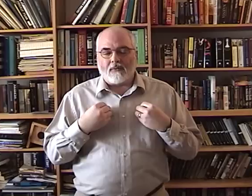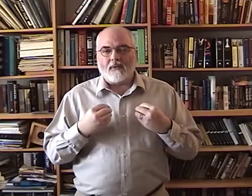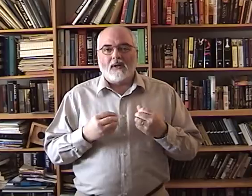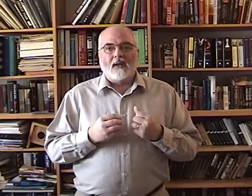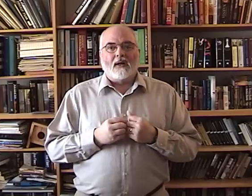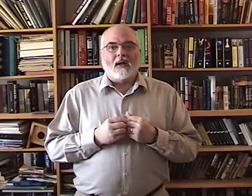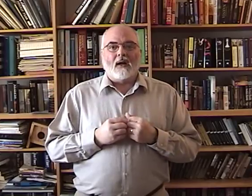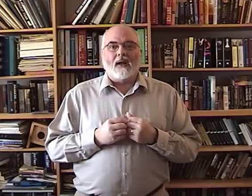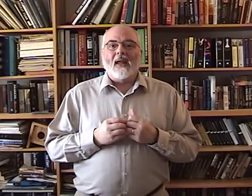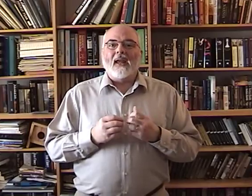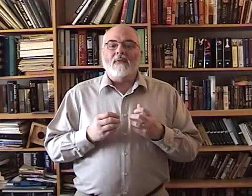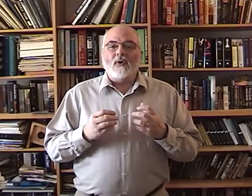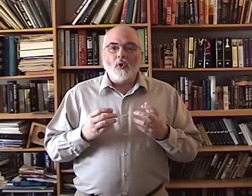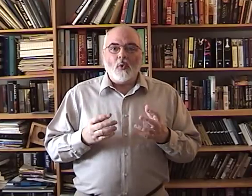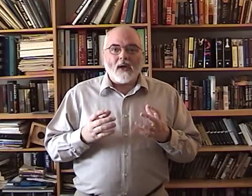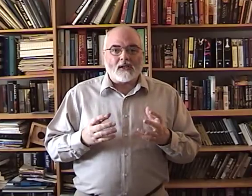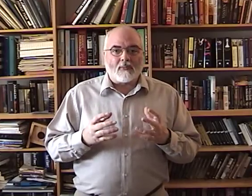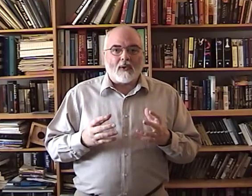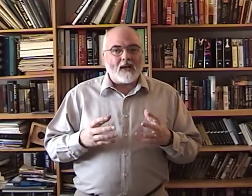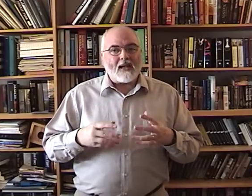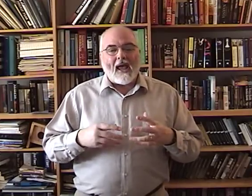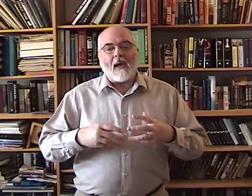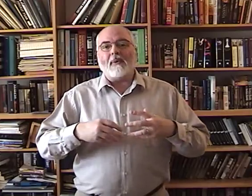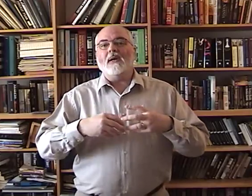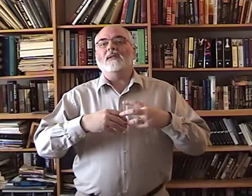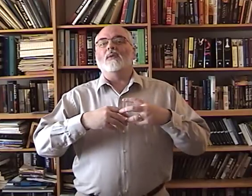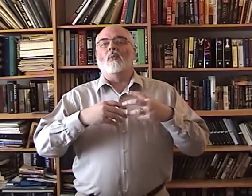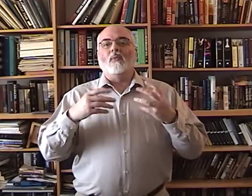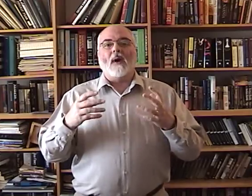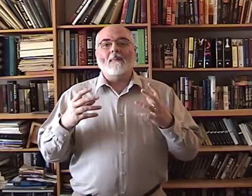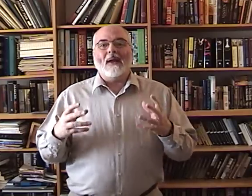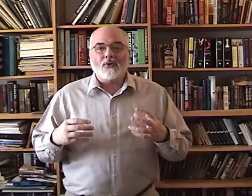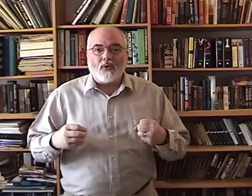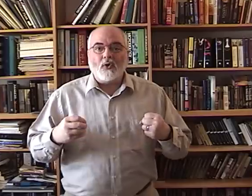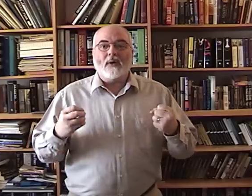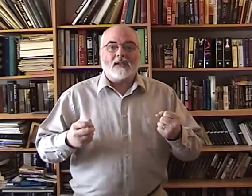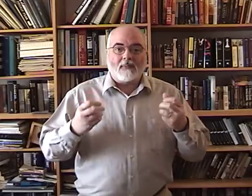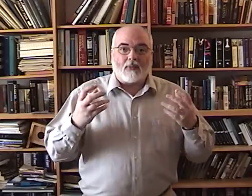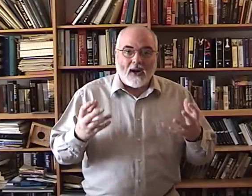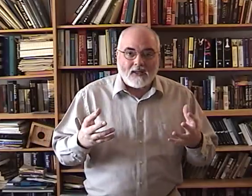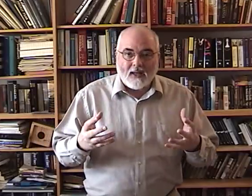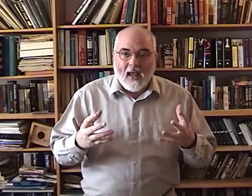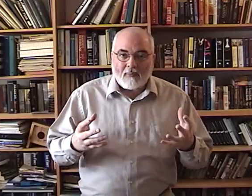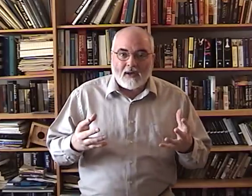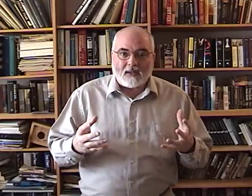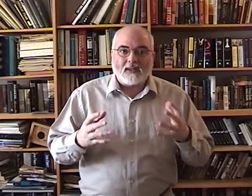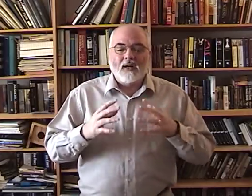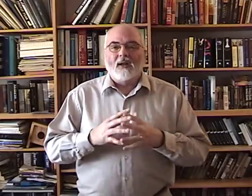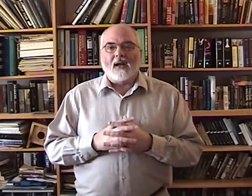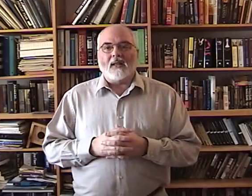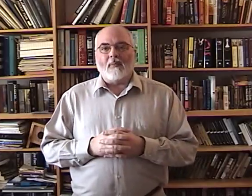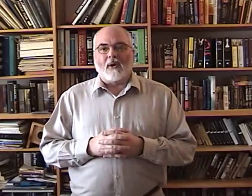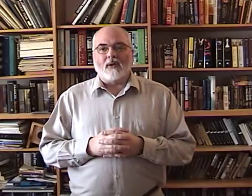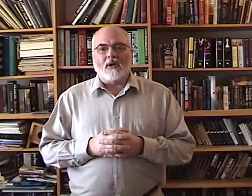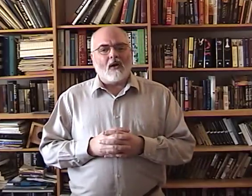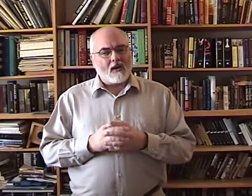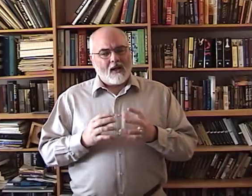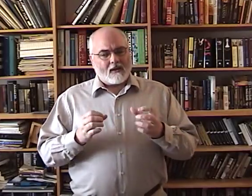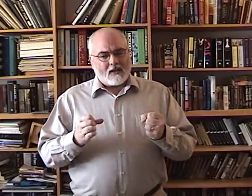if you express happiness in one way make sure you express happiness in that first song this